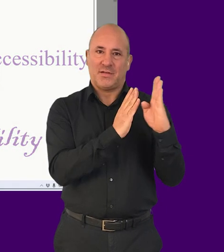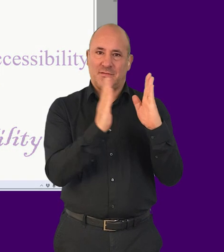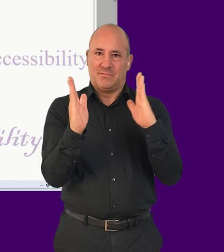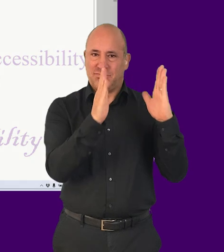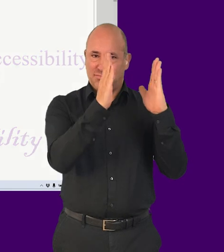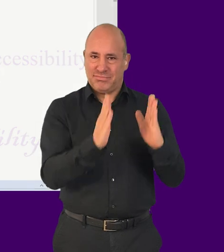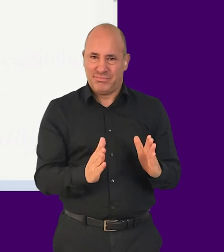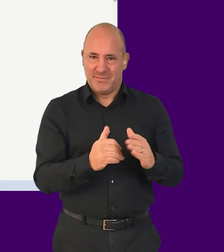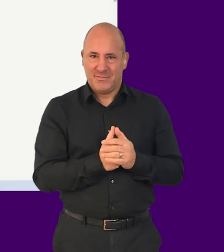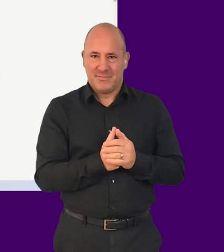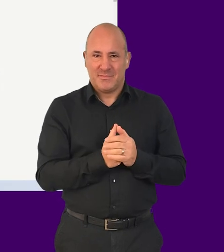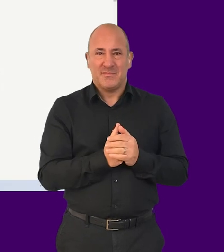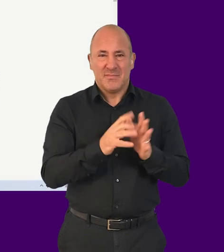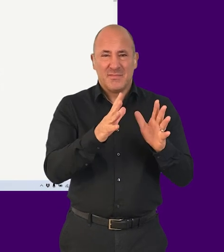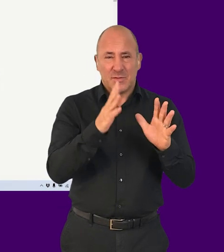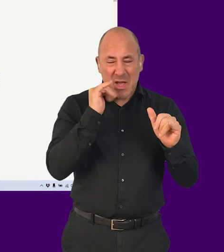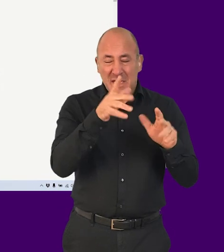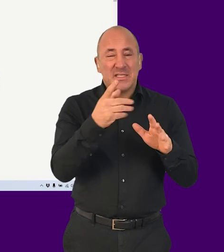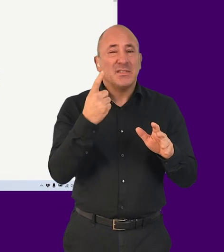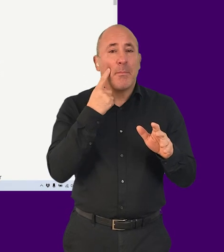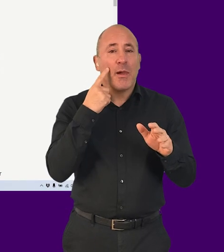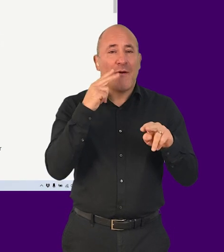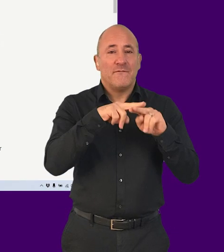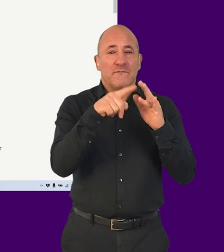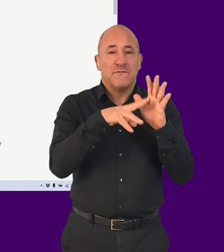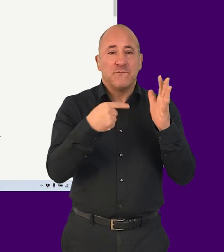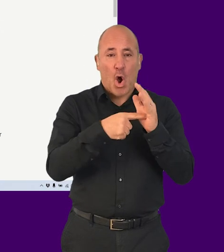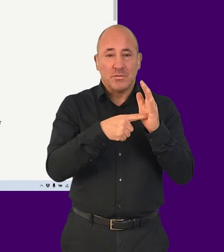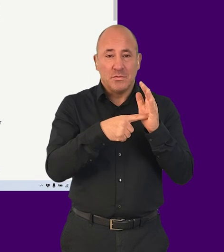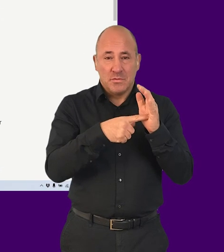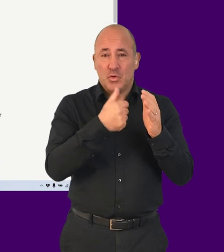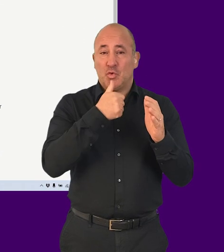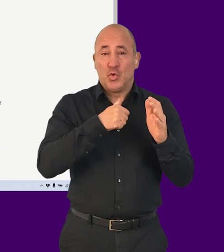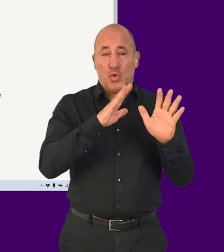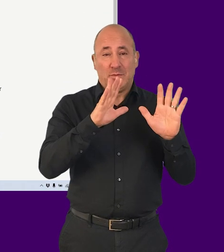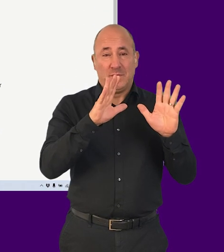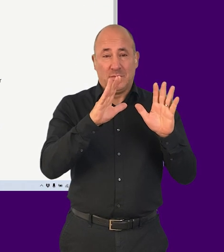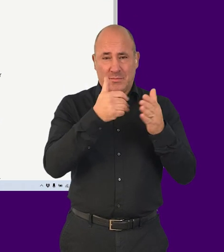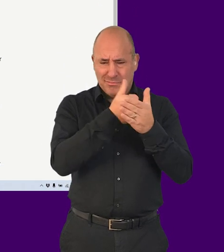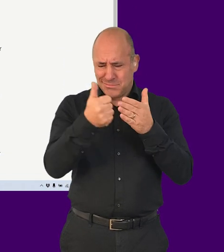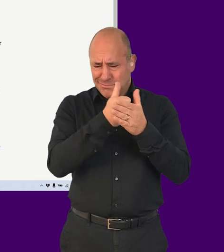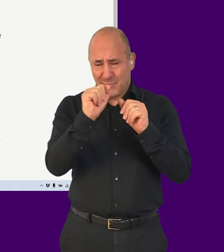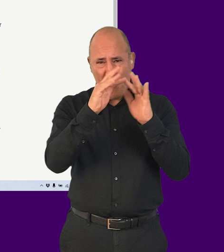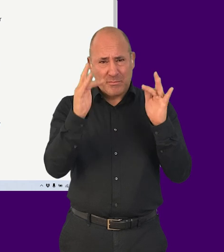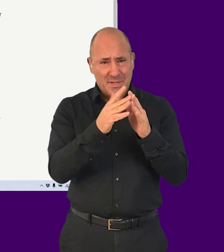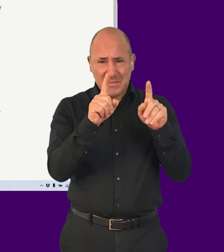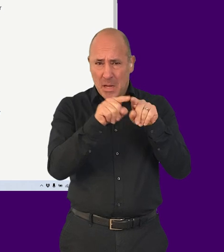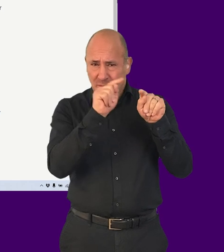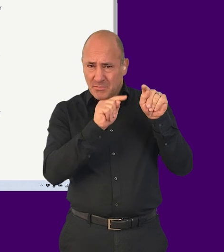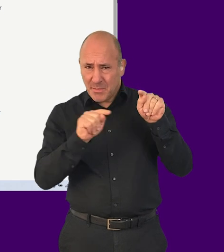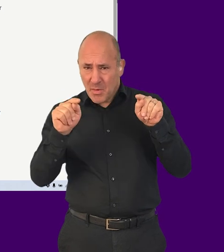Check that only a few simple fonts are consistently used across your website, and that text on all pages is left-aligned.